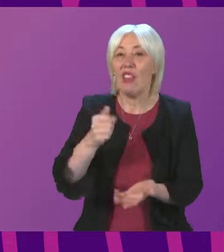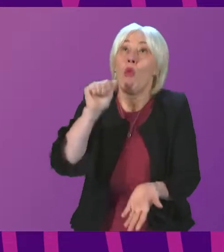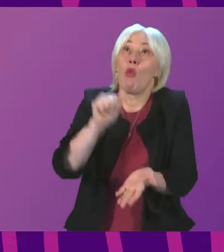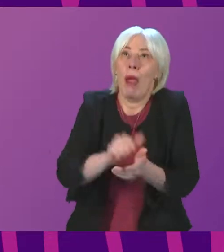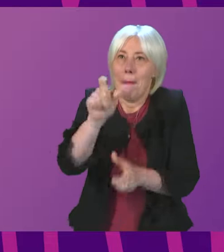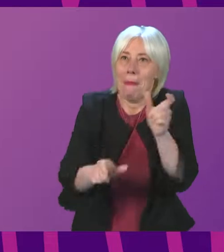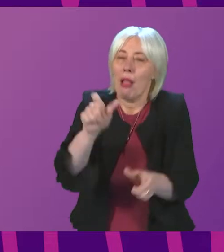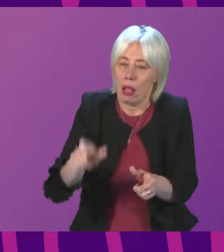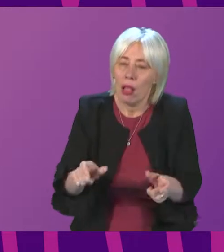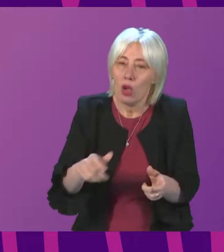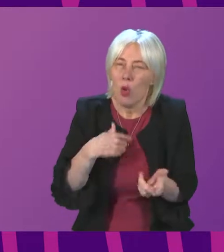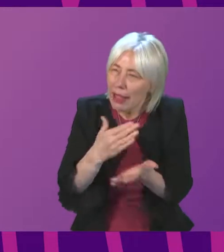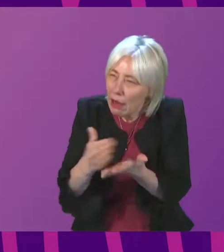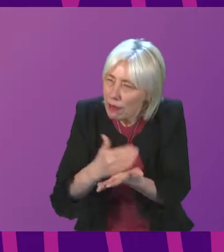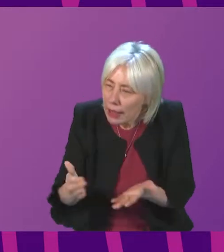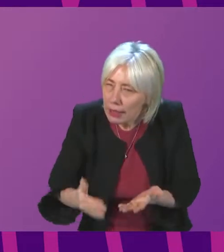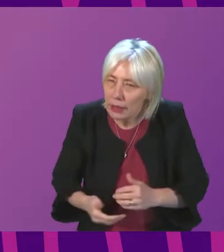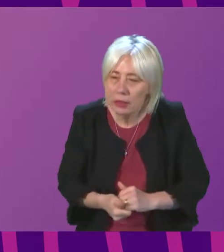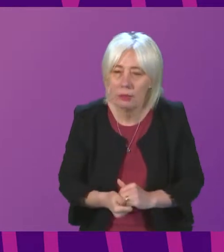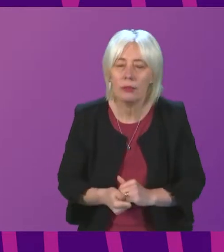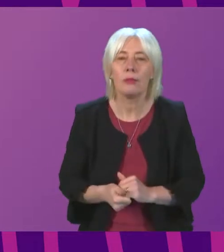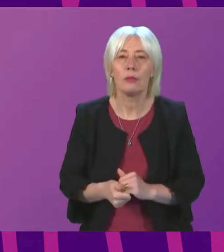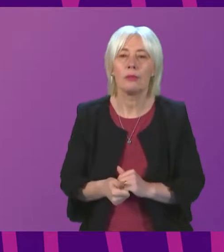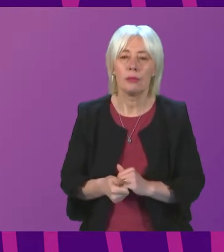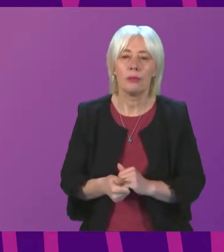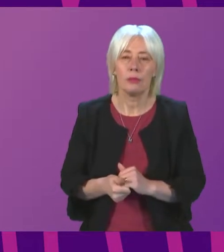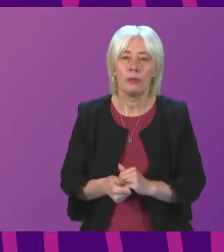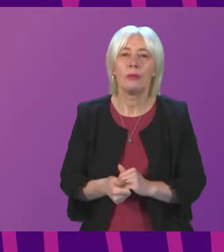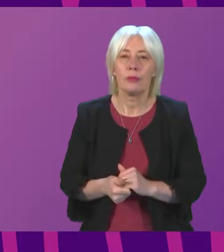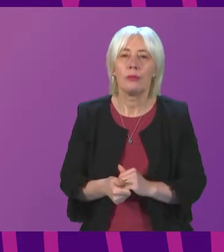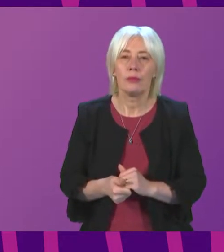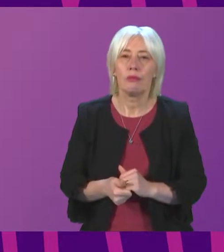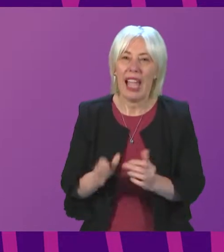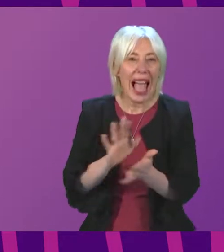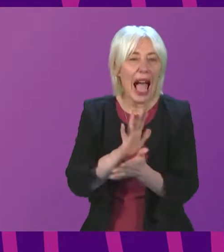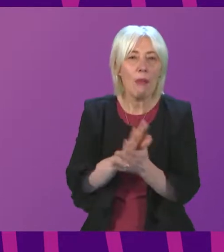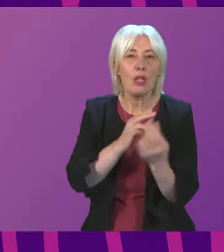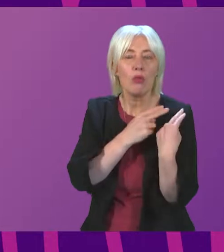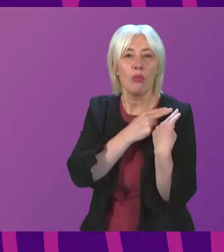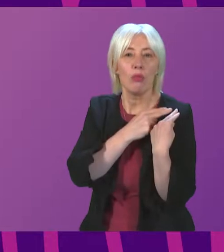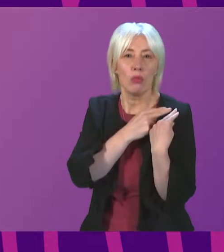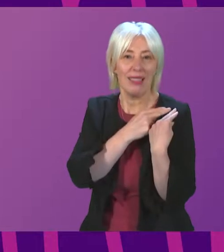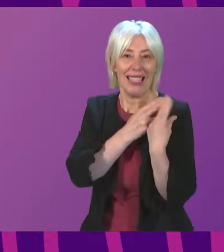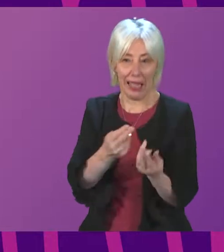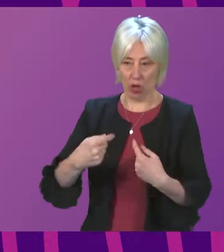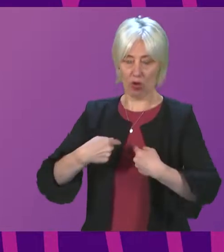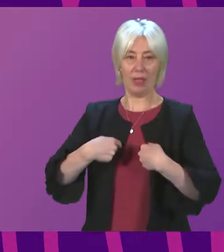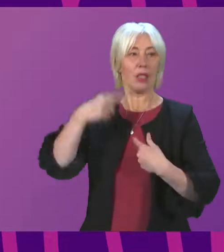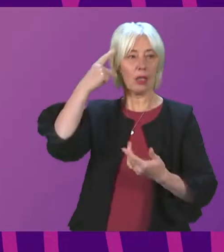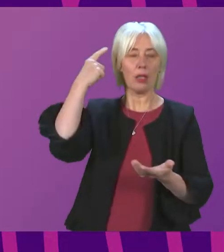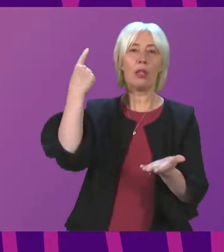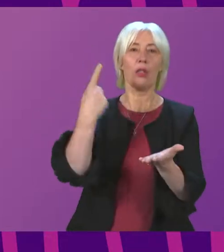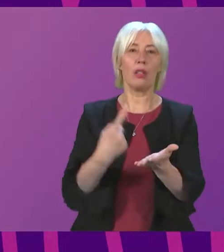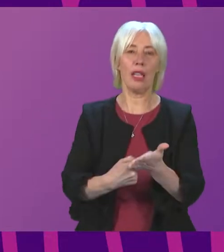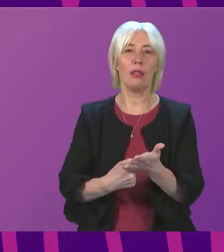so we'll just clarify. Are happy to delegate the decision to you? yep, happy to delegate, you're happy to delegate the decision to me as to who that would be. I,